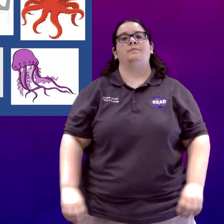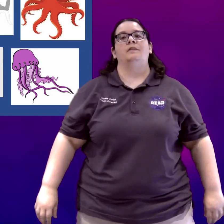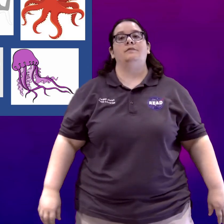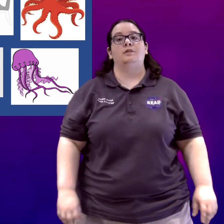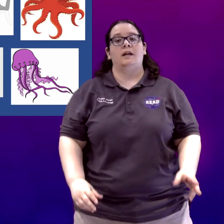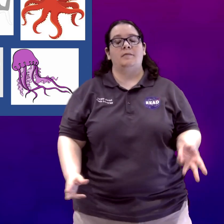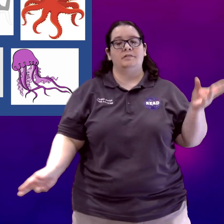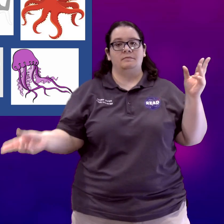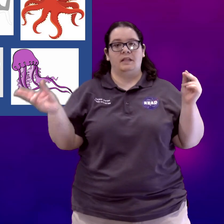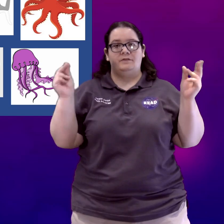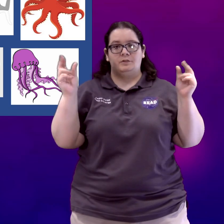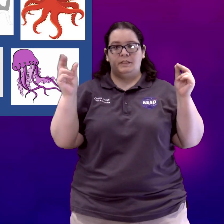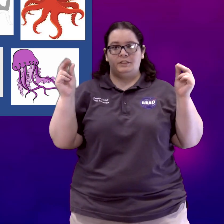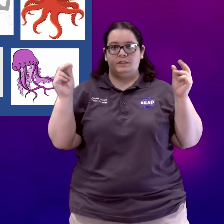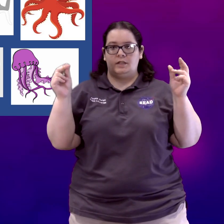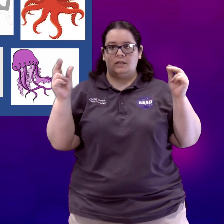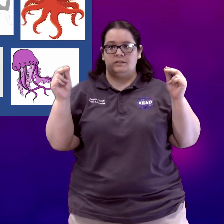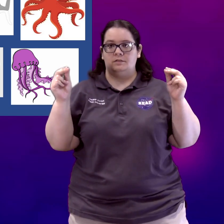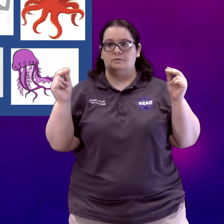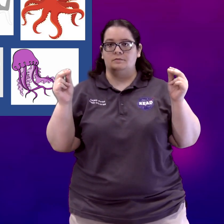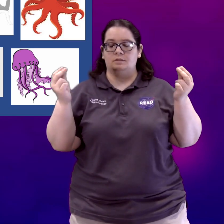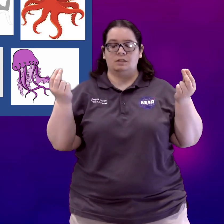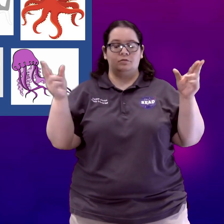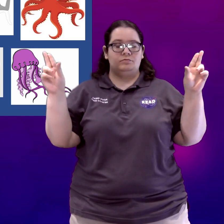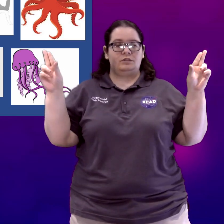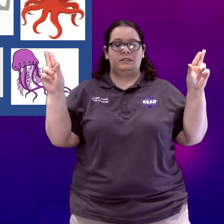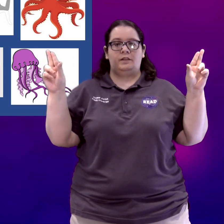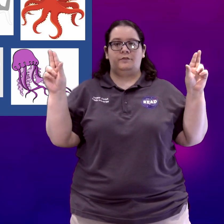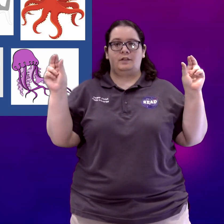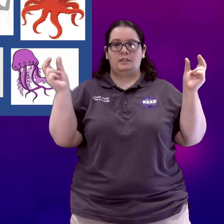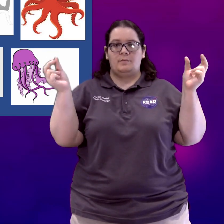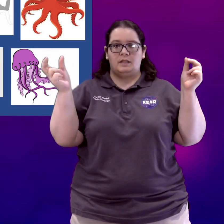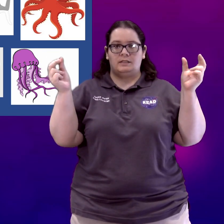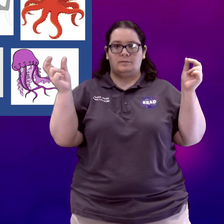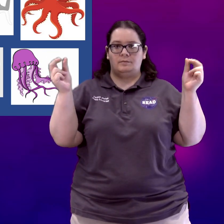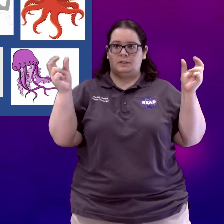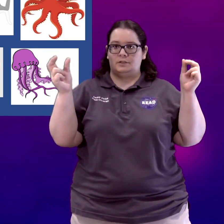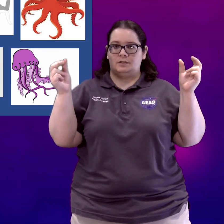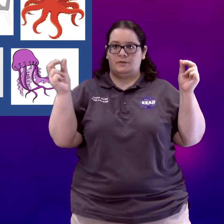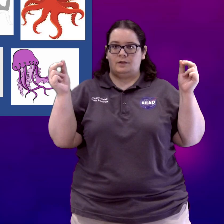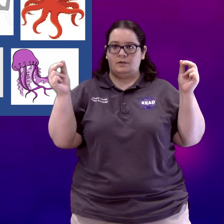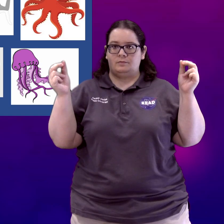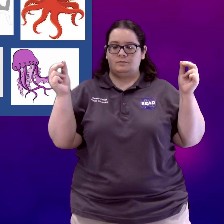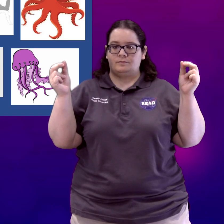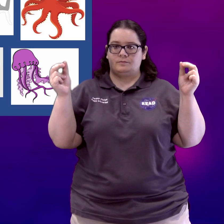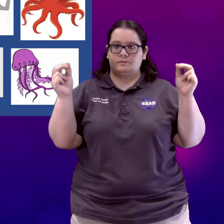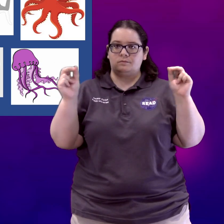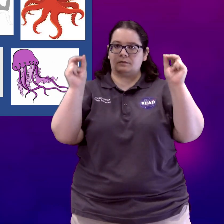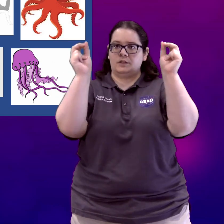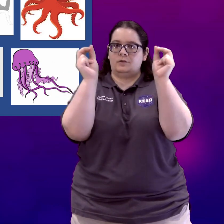For crab, they have those pinchy claws. So just take your fingers and make some pinchers of your own. You